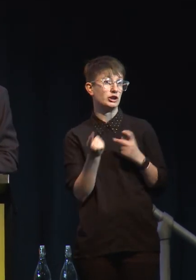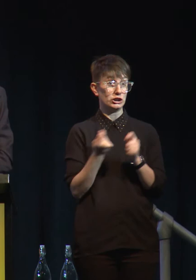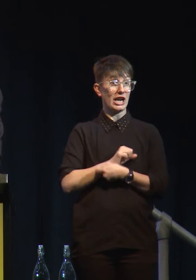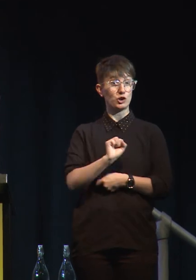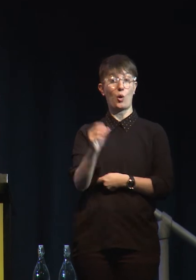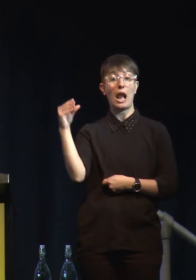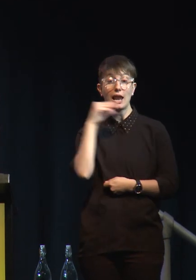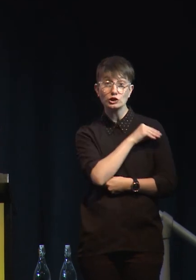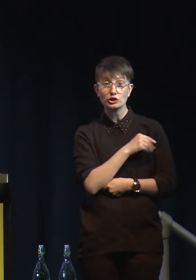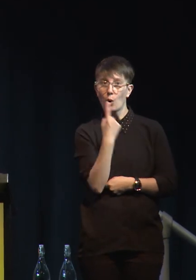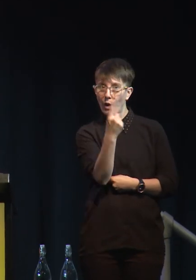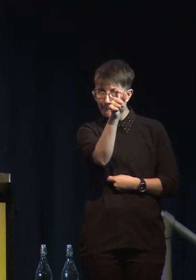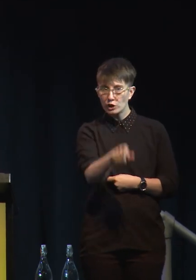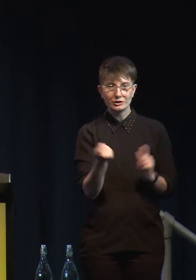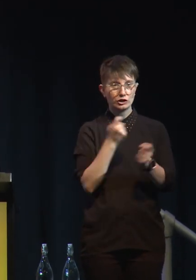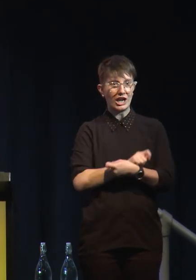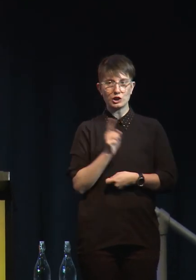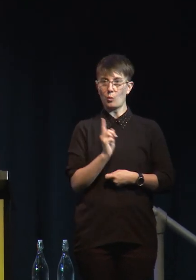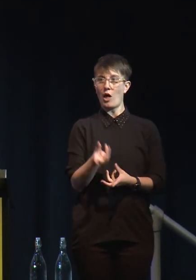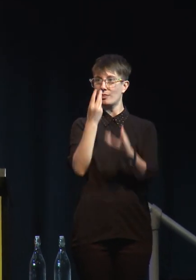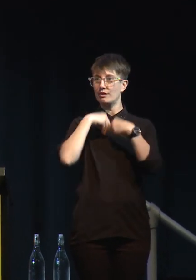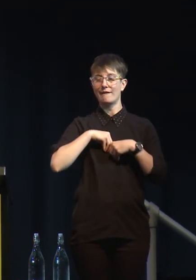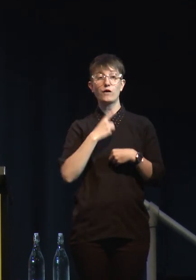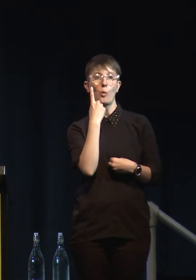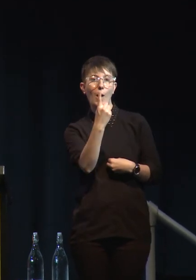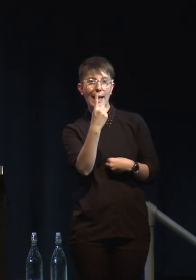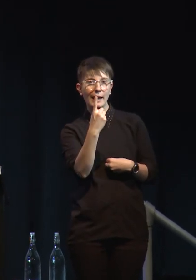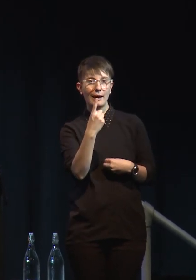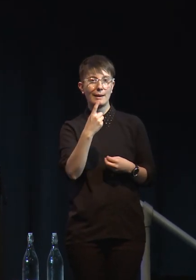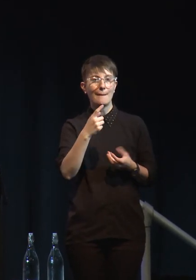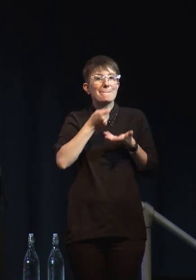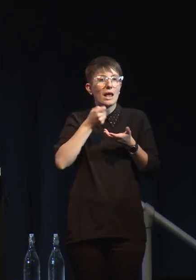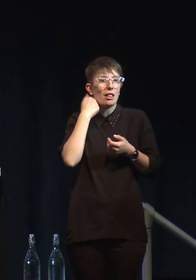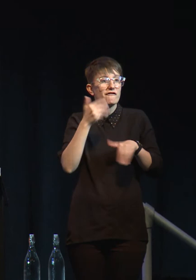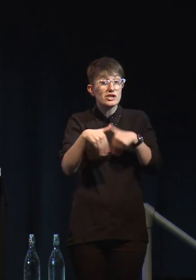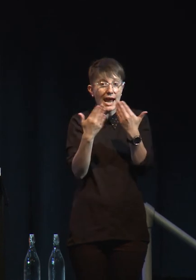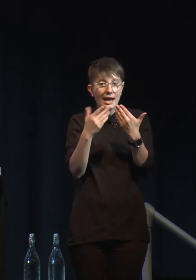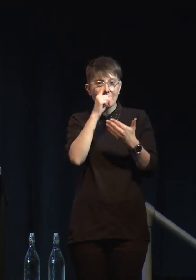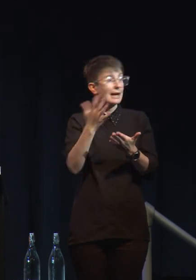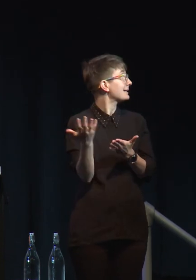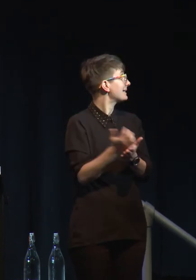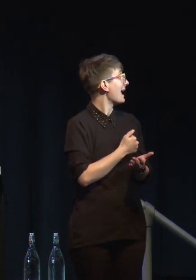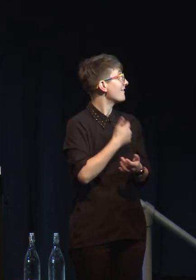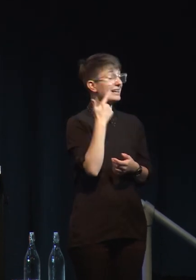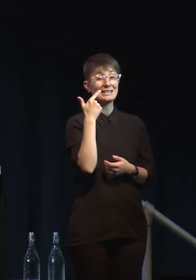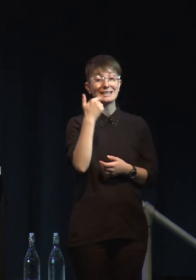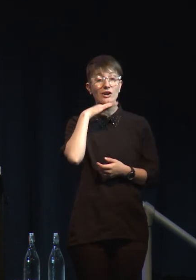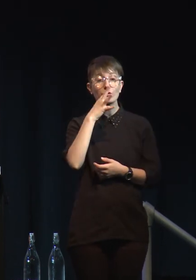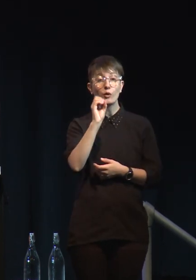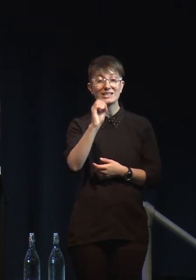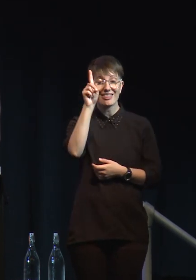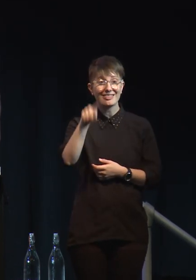meals a day. One person for one year saves 740,000 liters of water